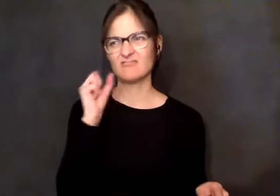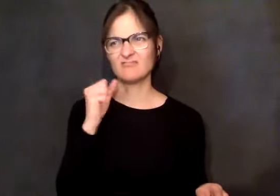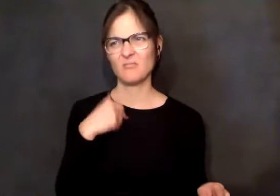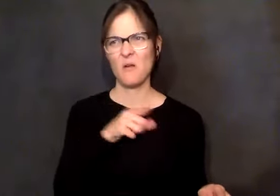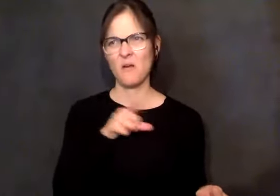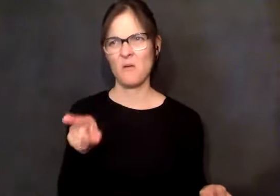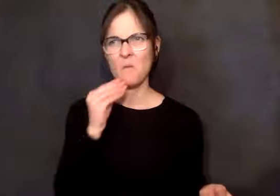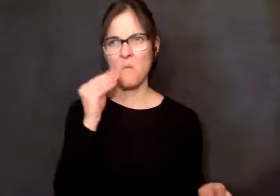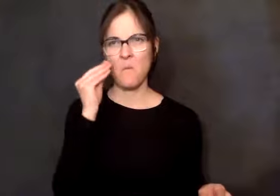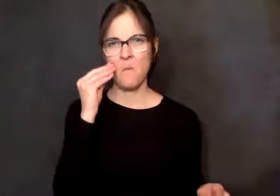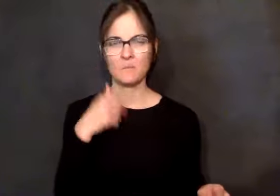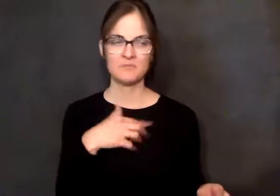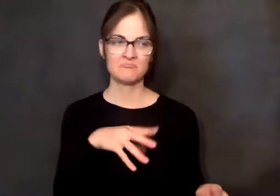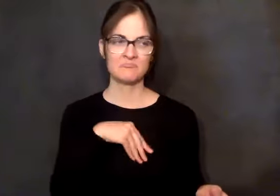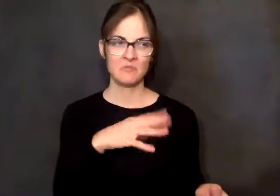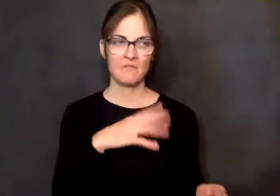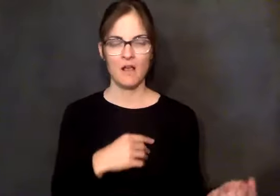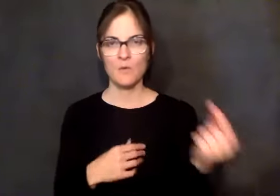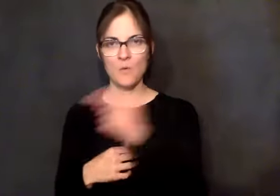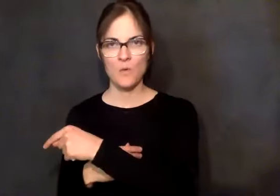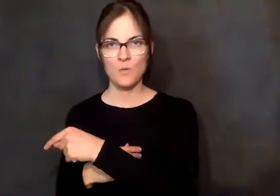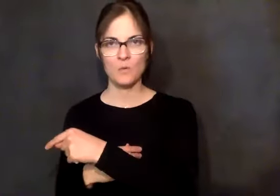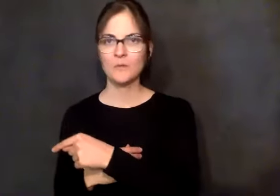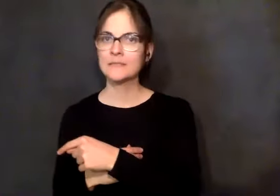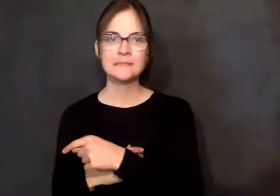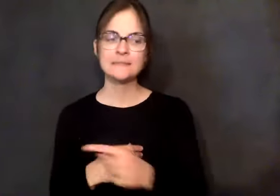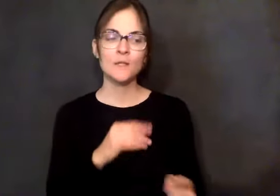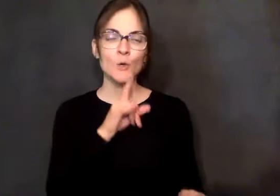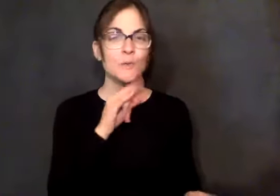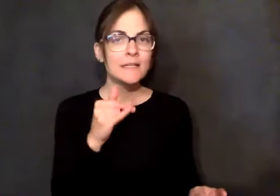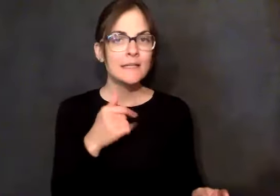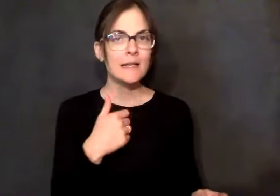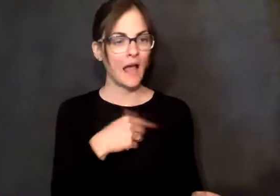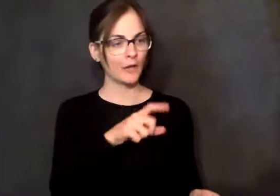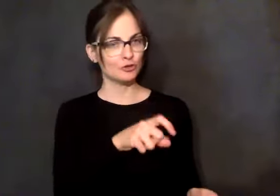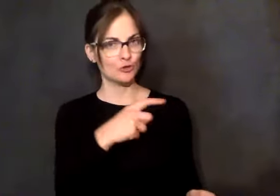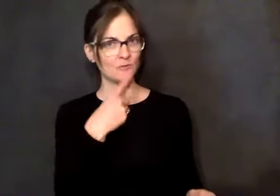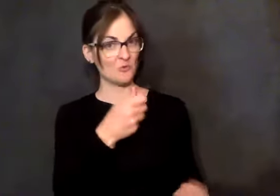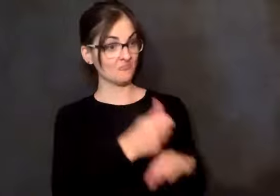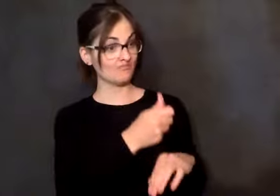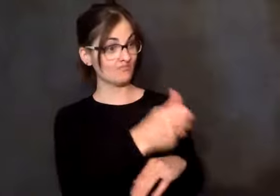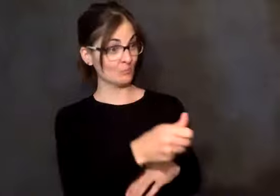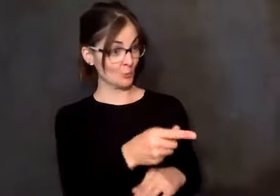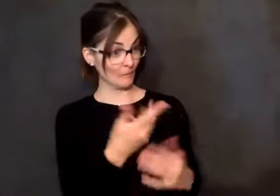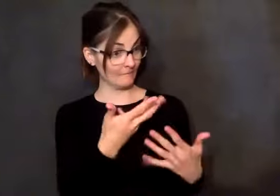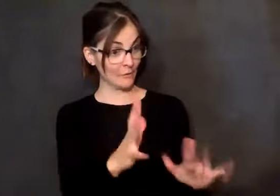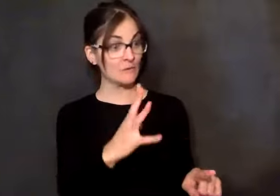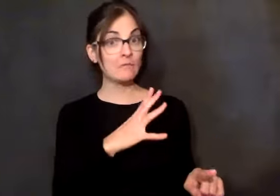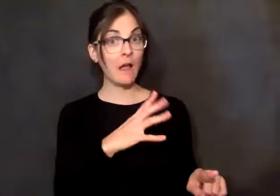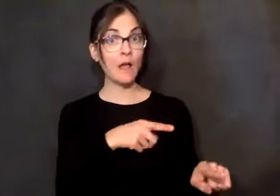put her on a plane, send her home. But I didn't. And I built up a resentment driving